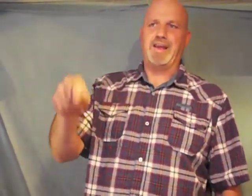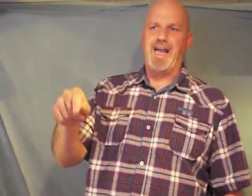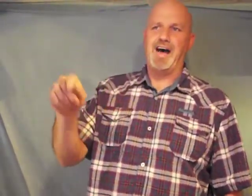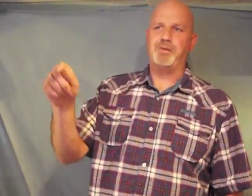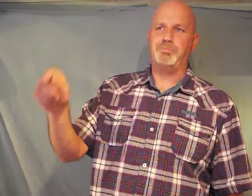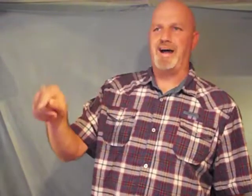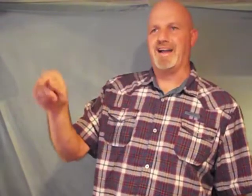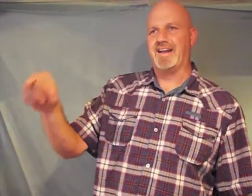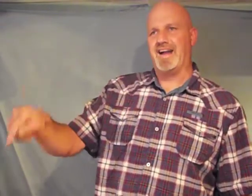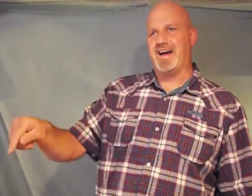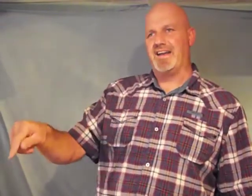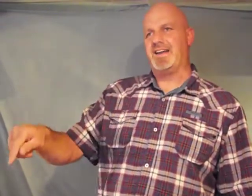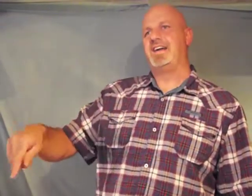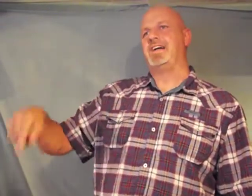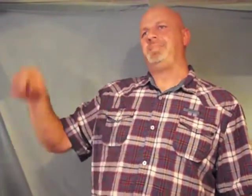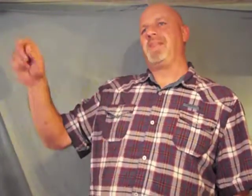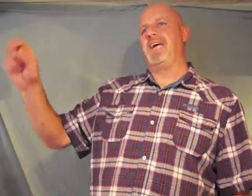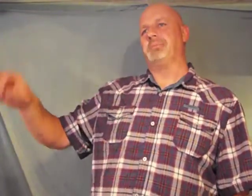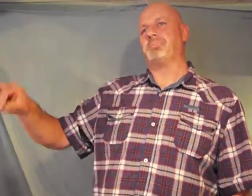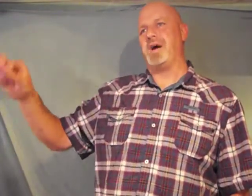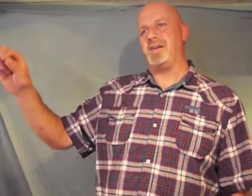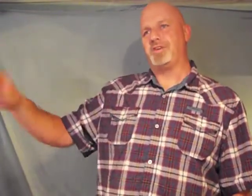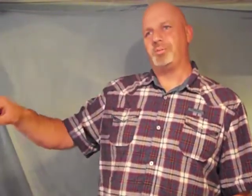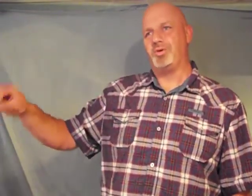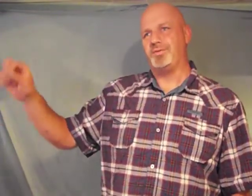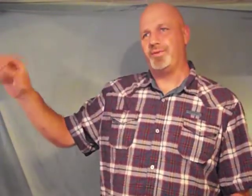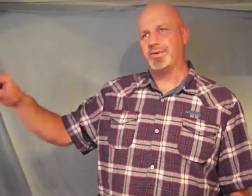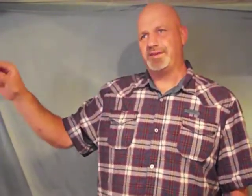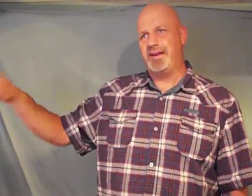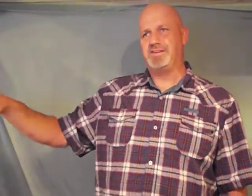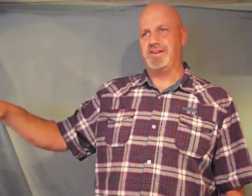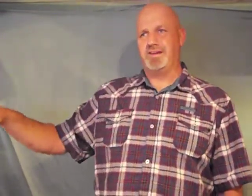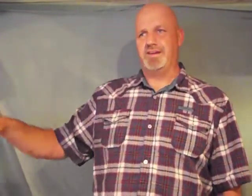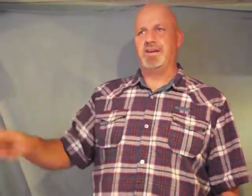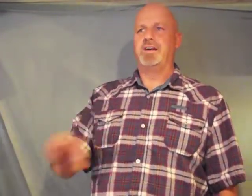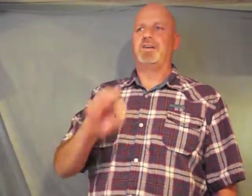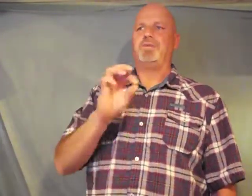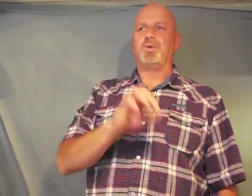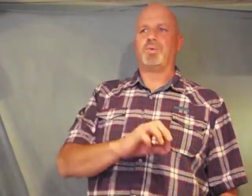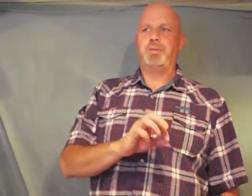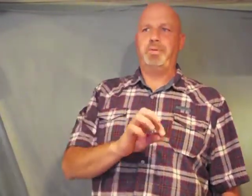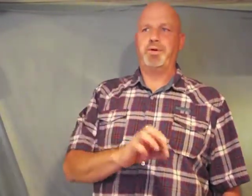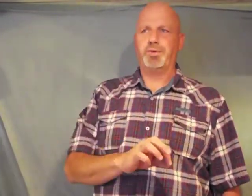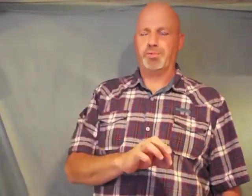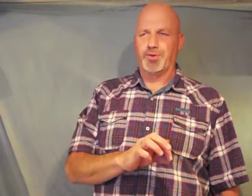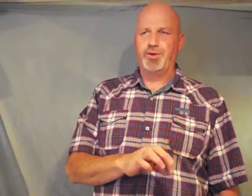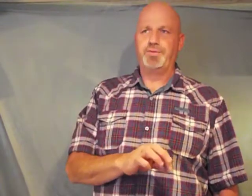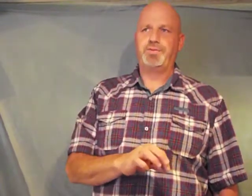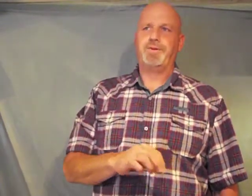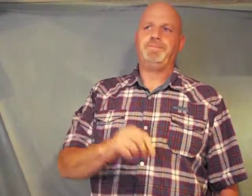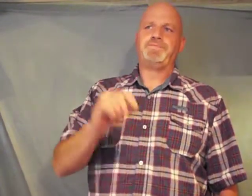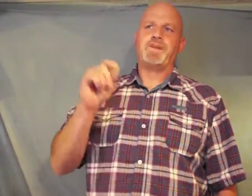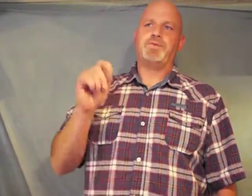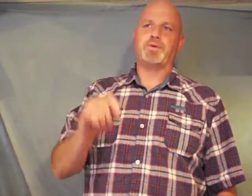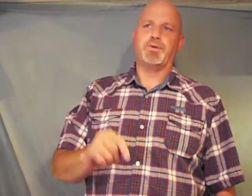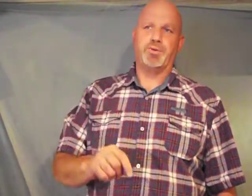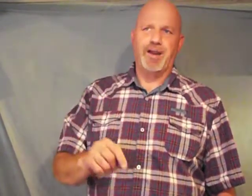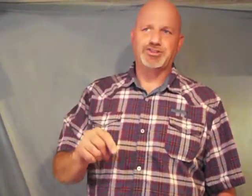out by God and profitable for teaching for reproof for correction